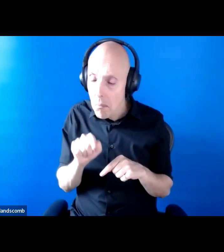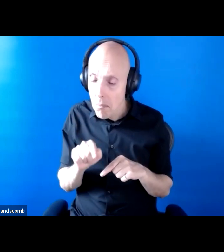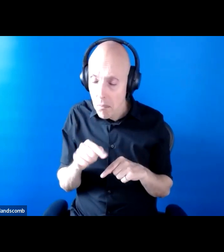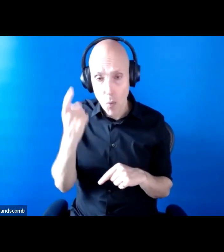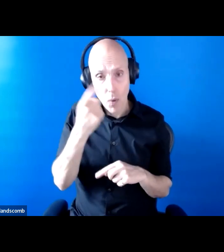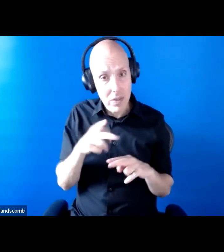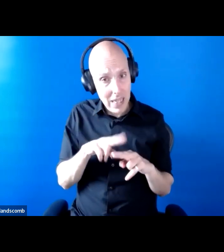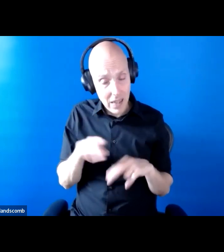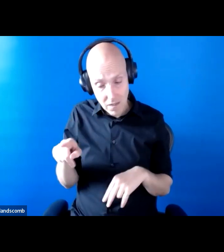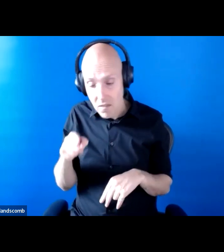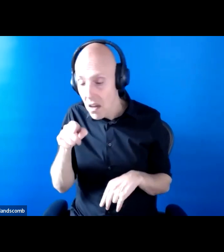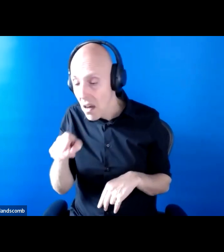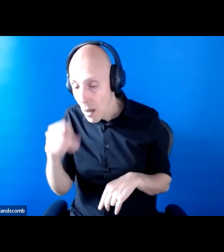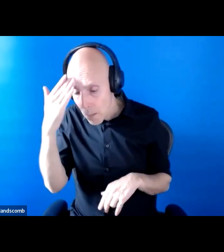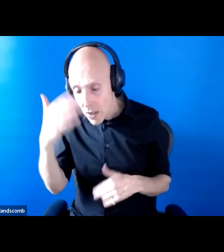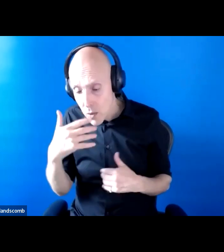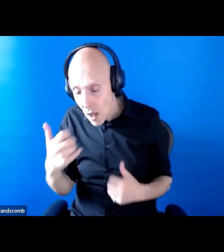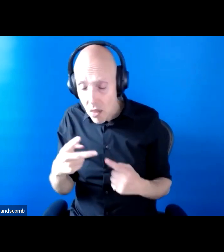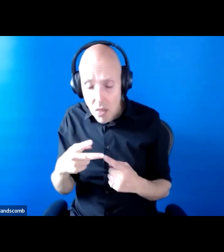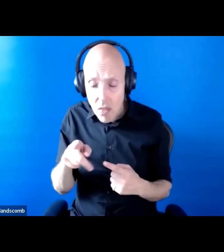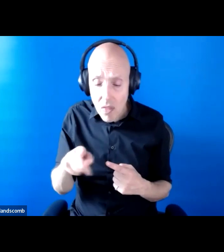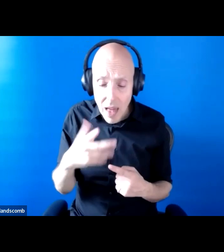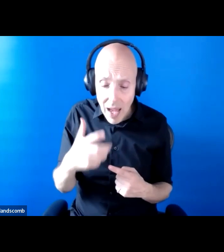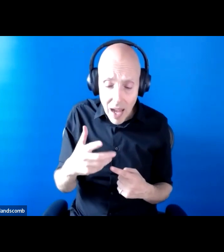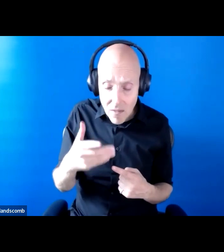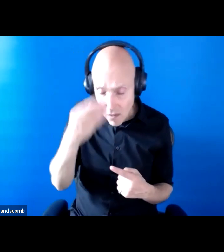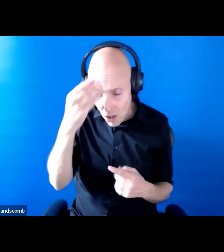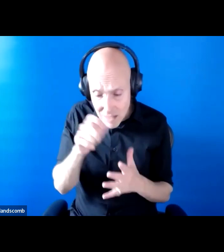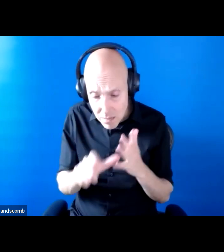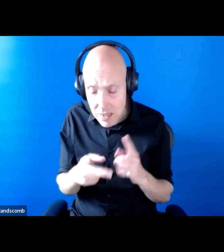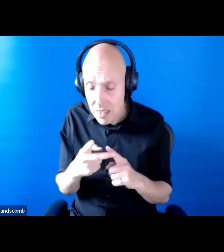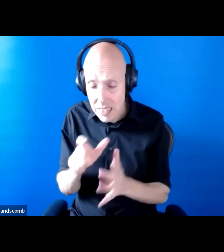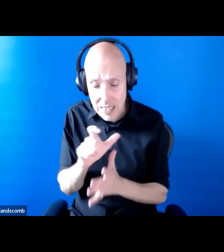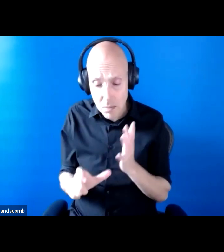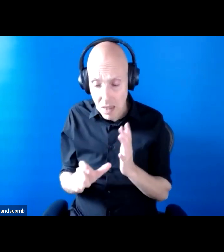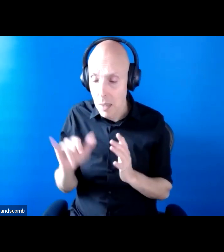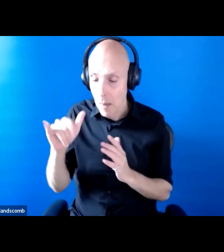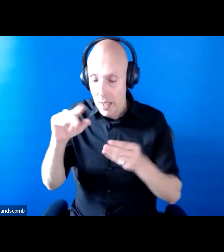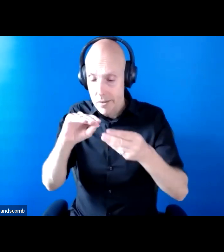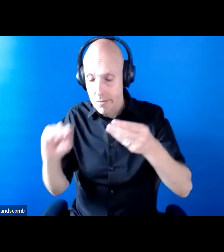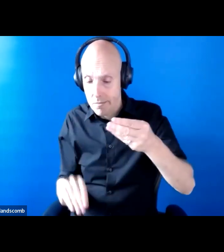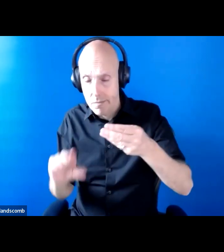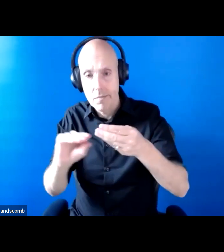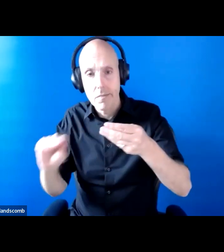compound the challenges you face by not getting that treatment that you're going to be moved higher up that list.